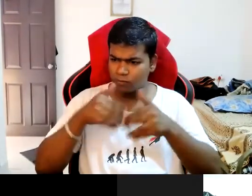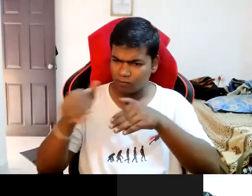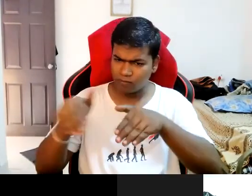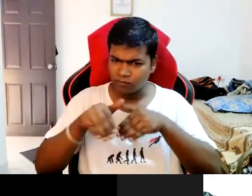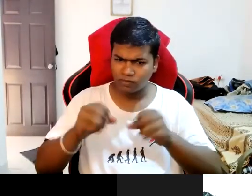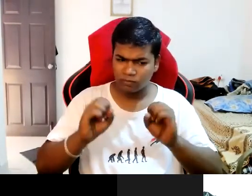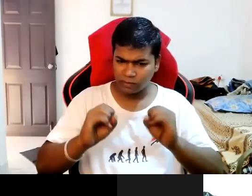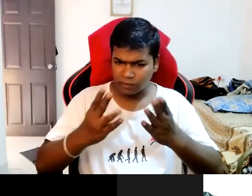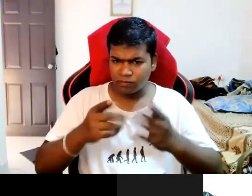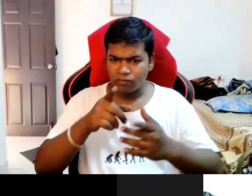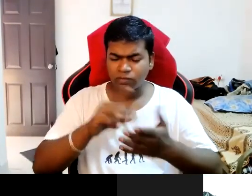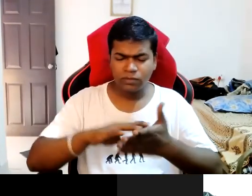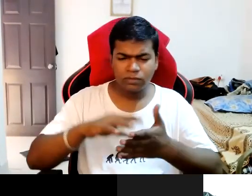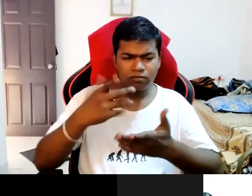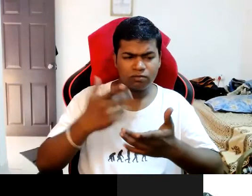was the experience then?